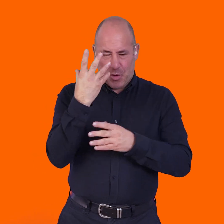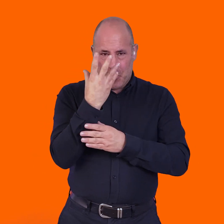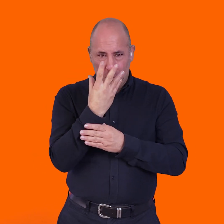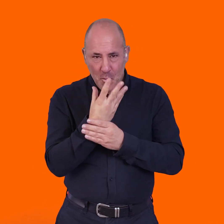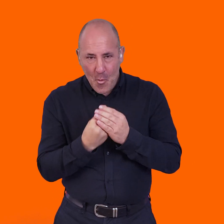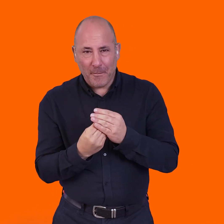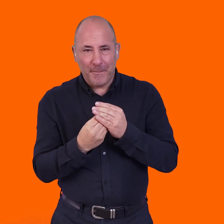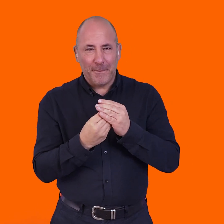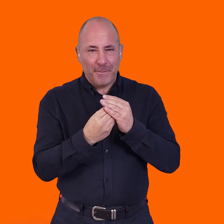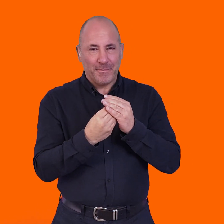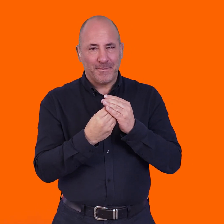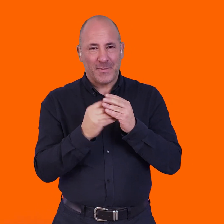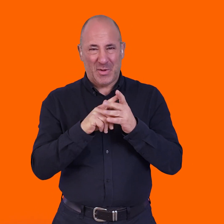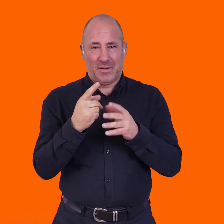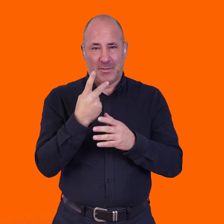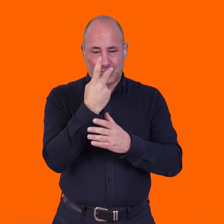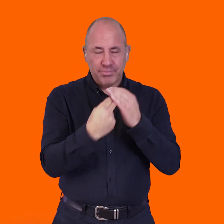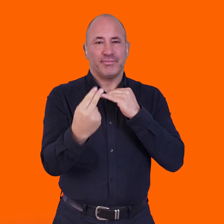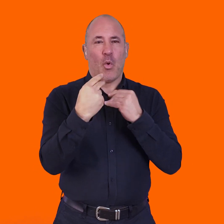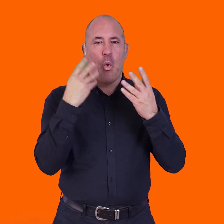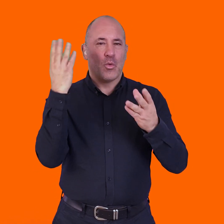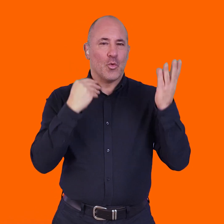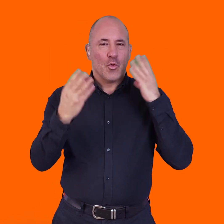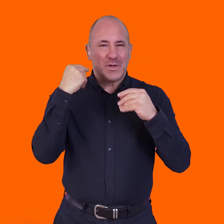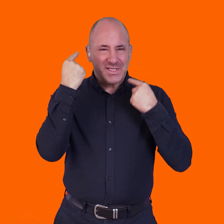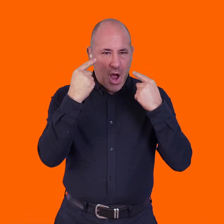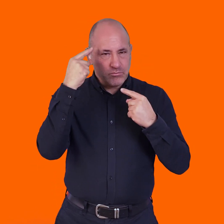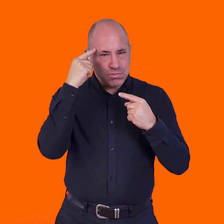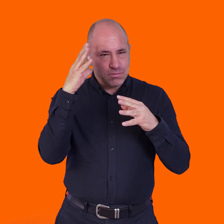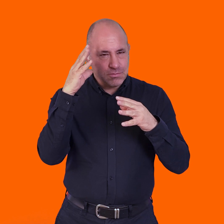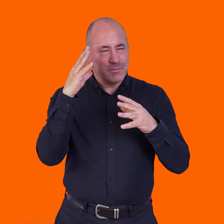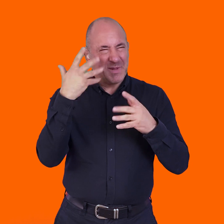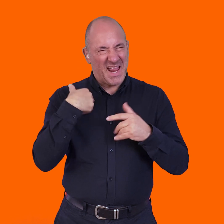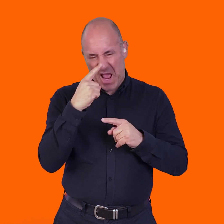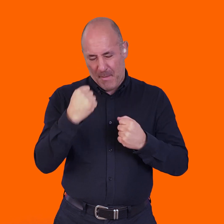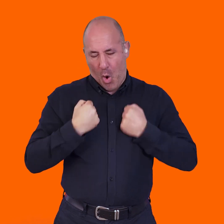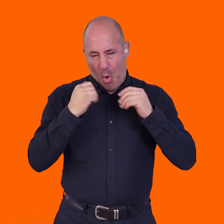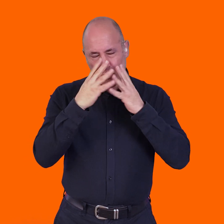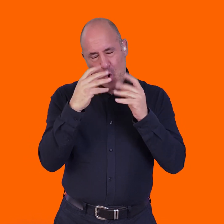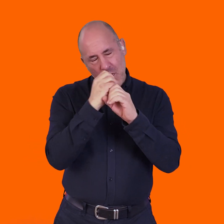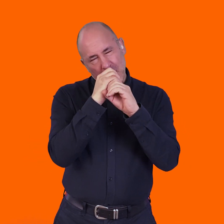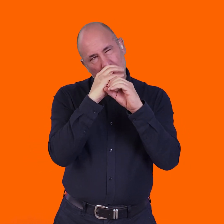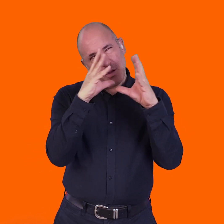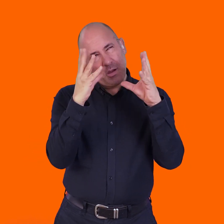immersive sound, binaural sound, so people can feel more in their own little worlds. But